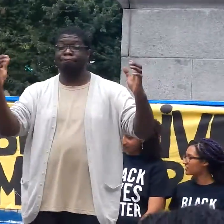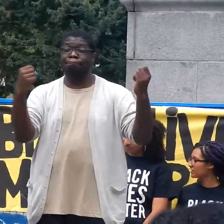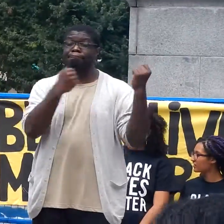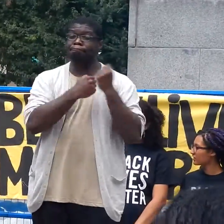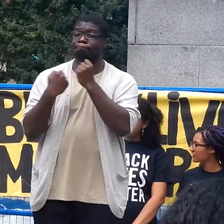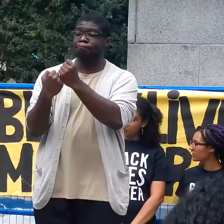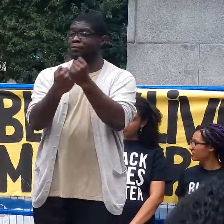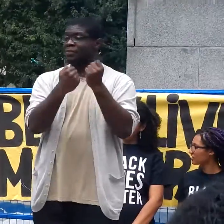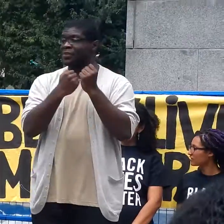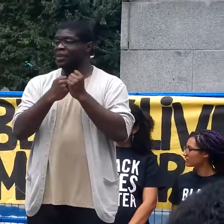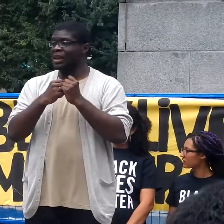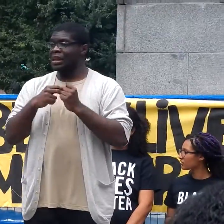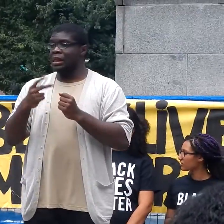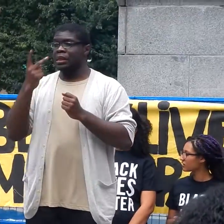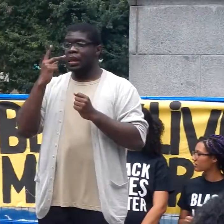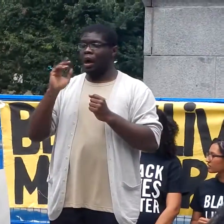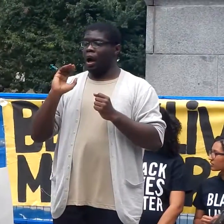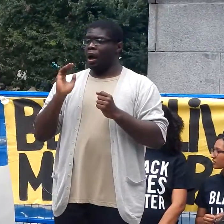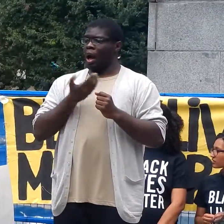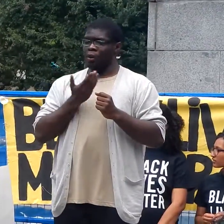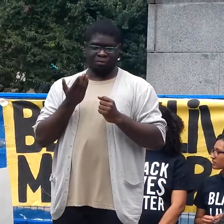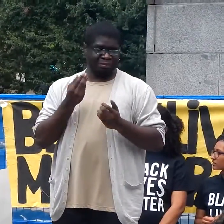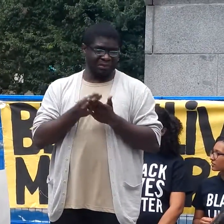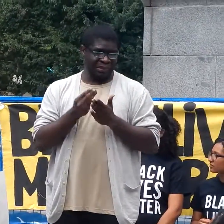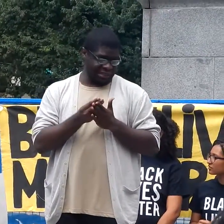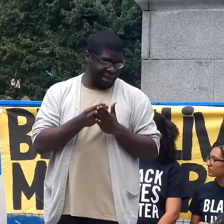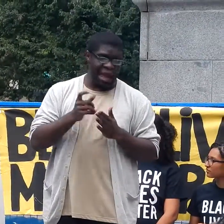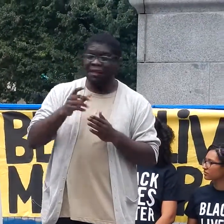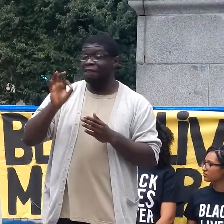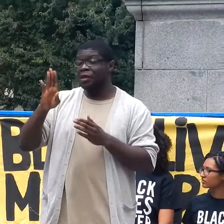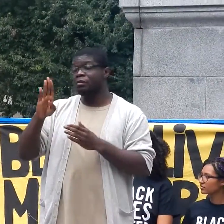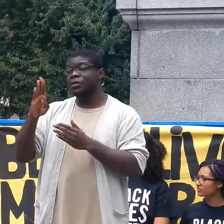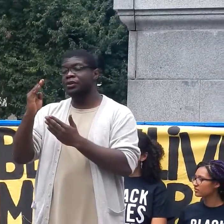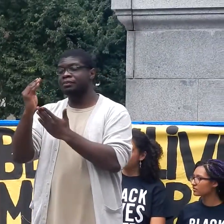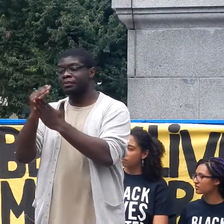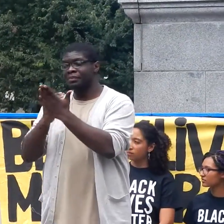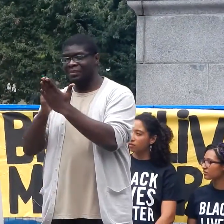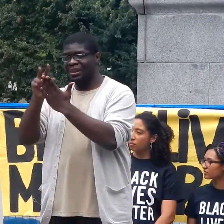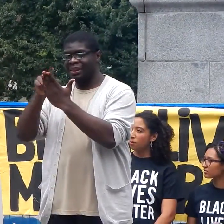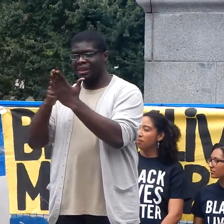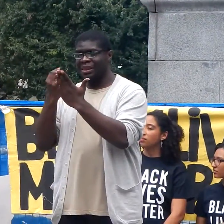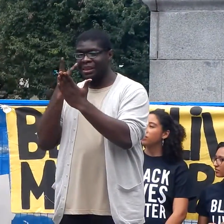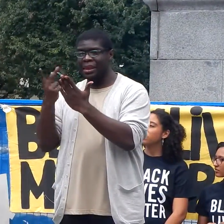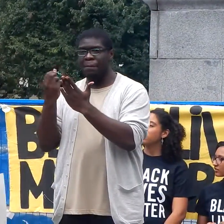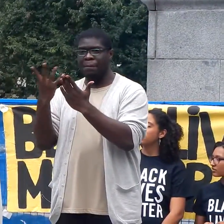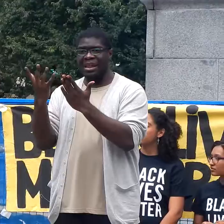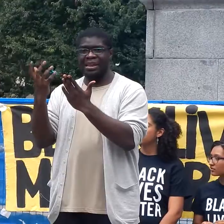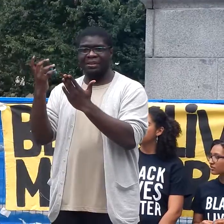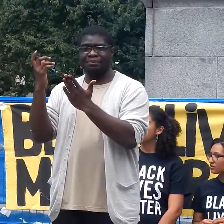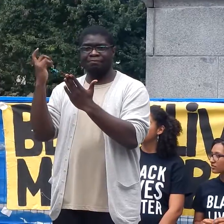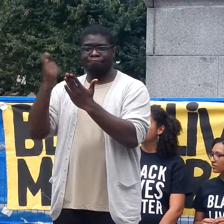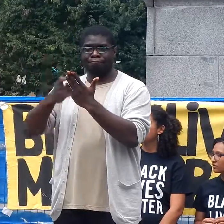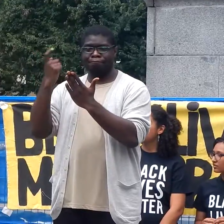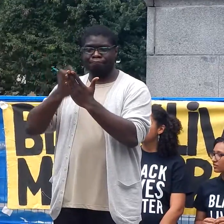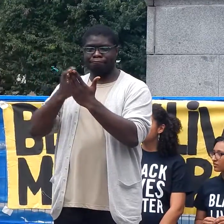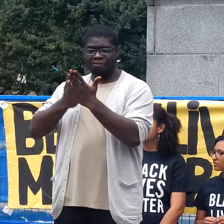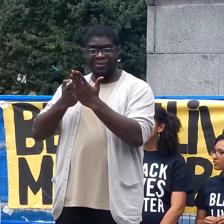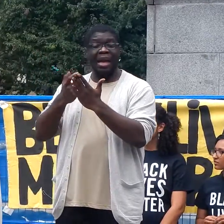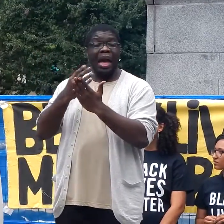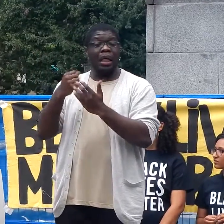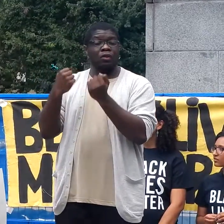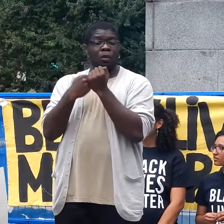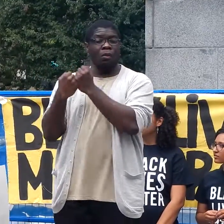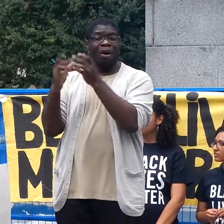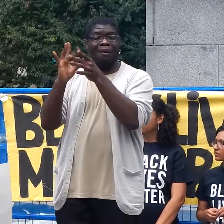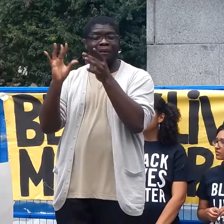to look at our bank account and our inboxes and our Facebook page and watch an influx of financial physical and emotional support from our